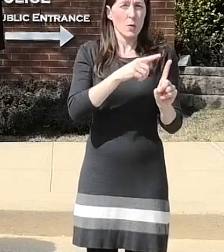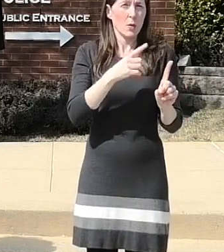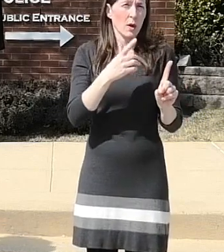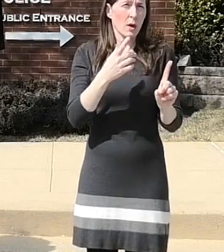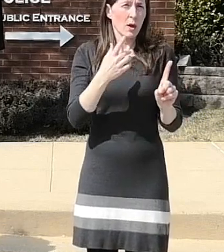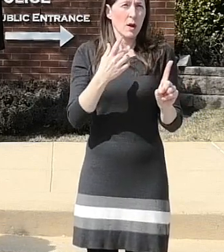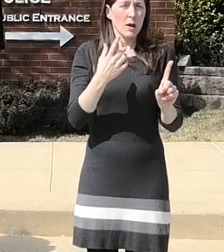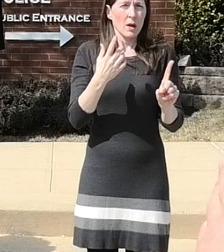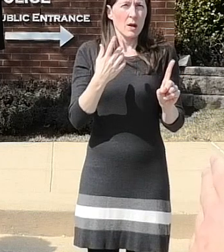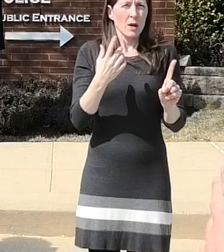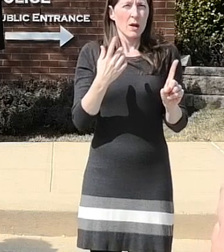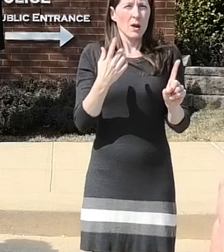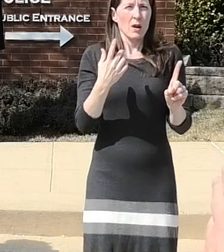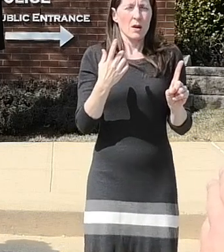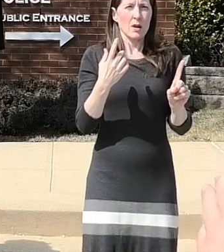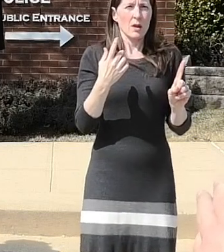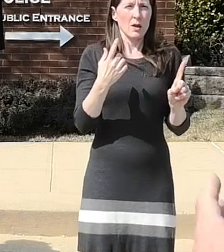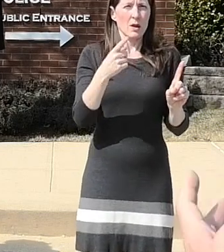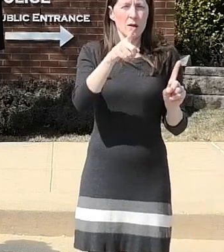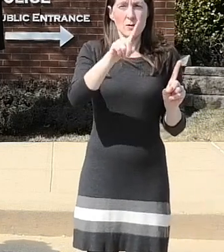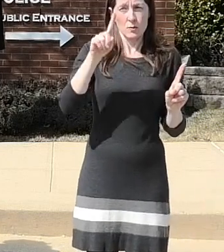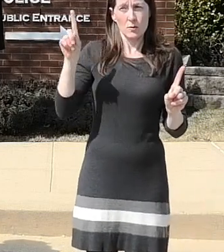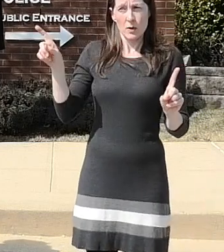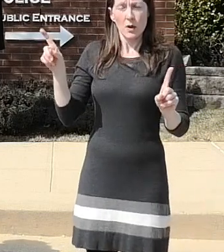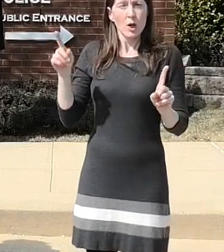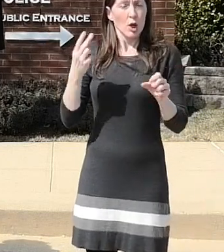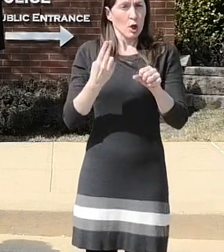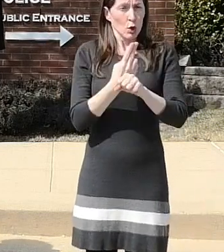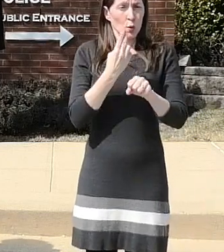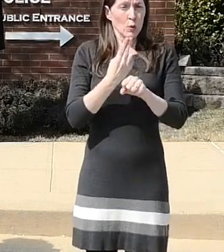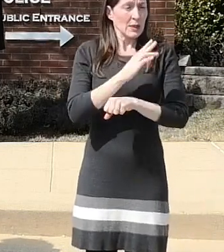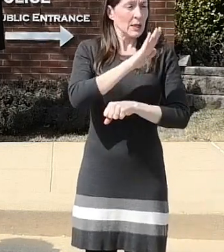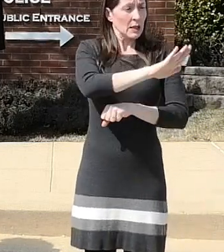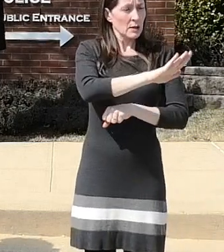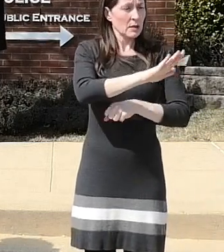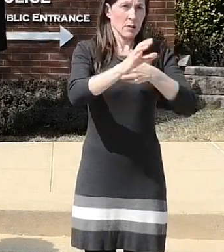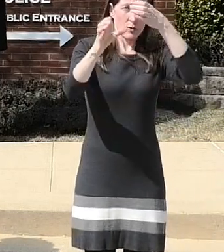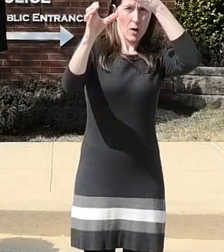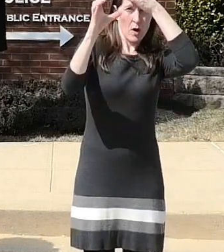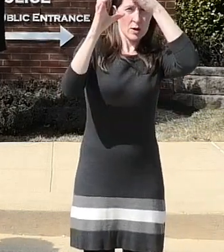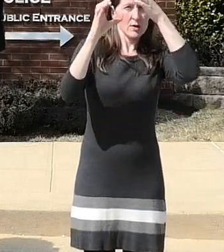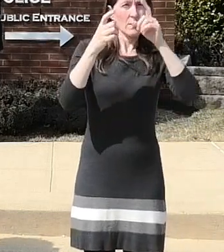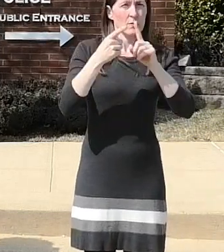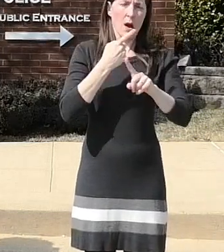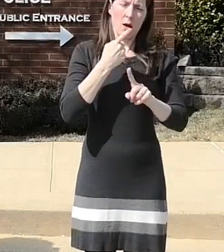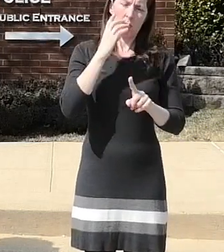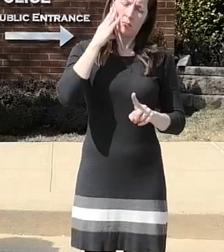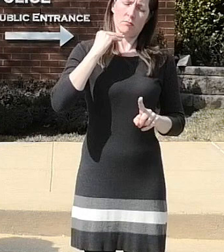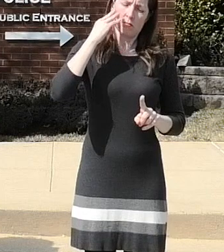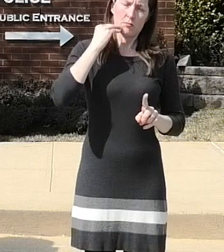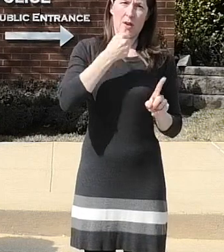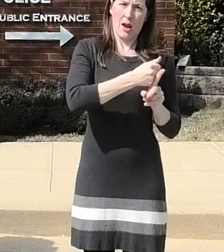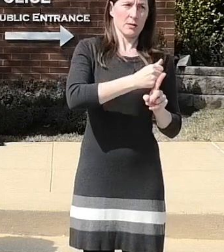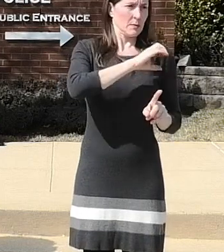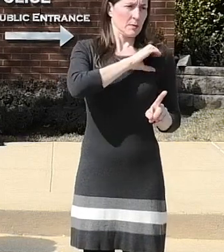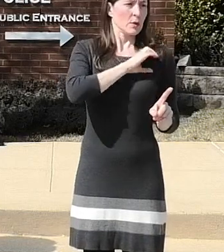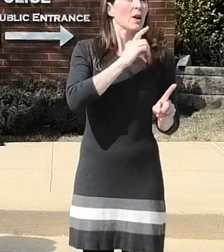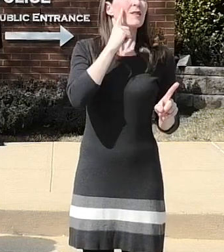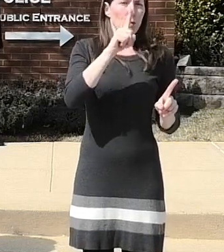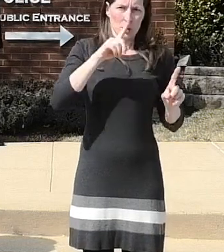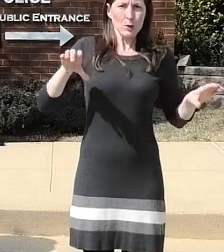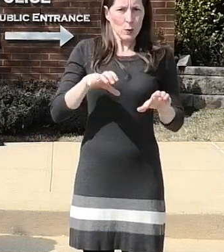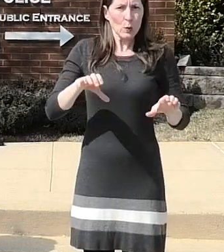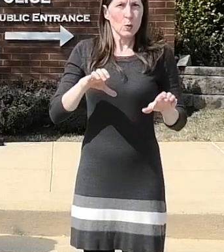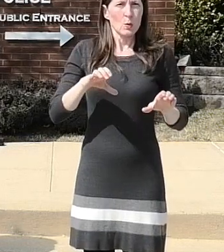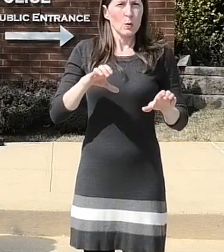same thing no i asked did he use his police knowledge to how you commit crimes you know so the use